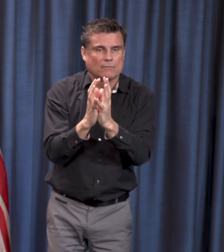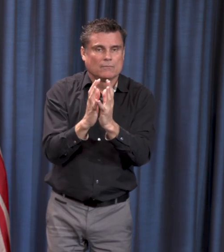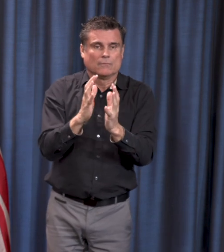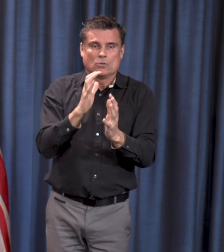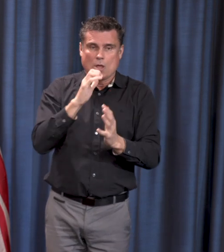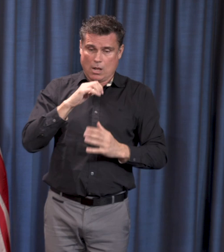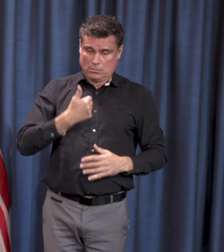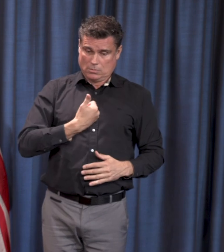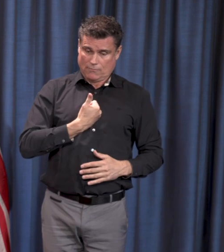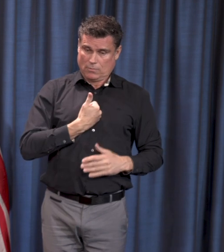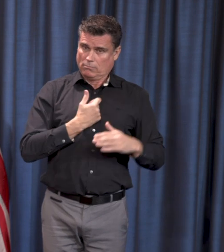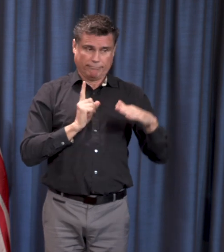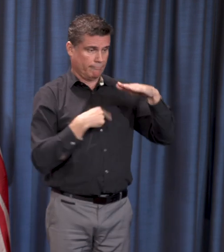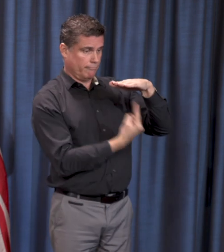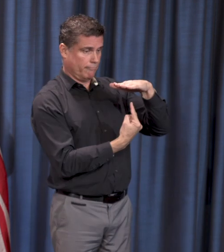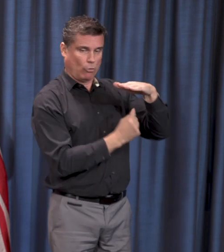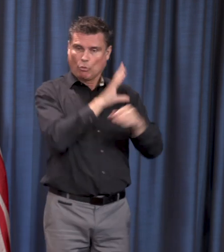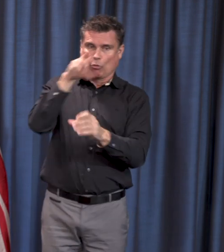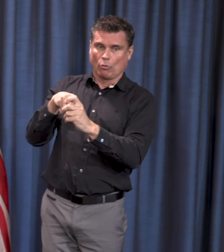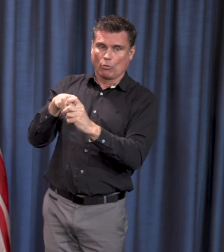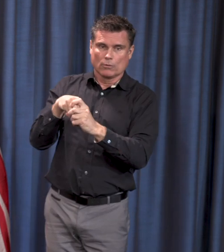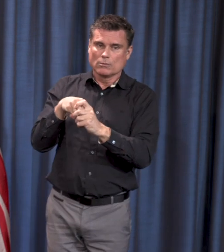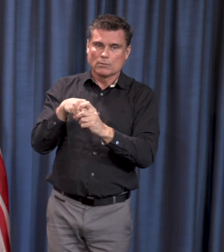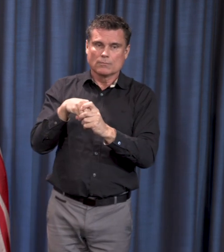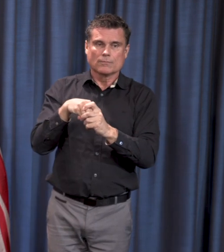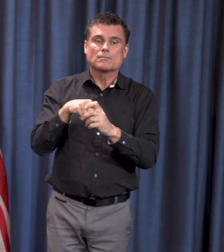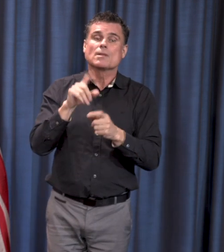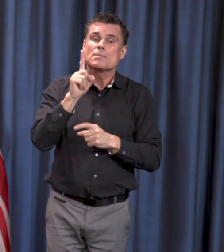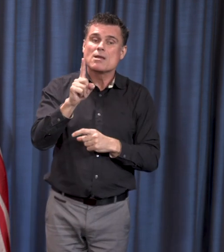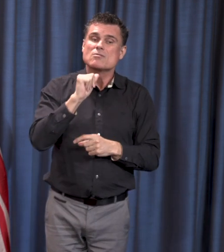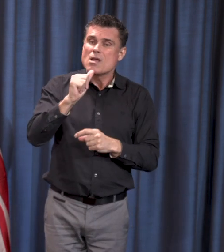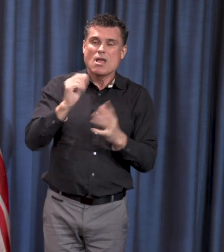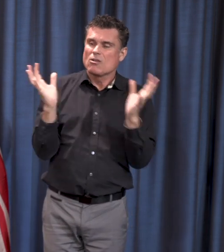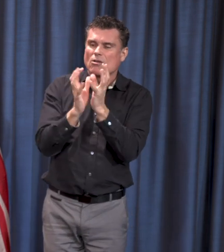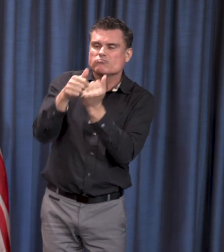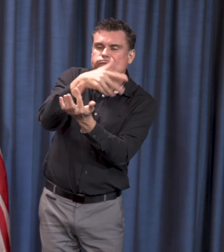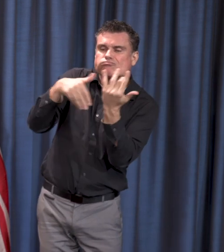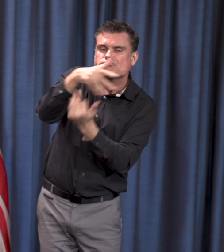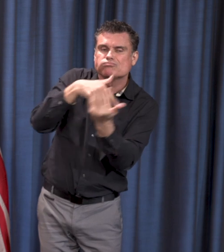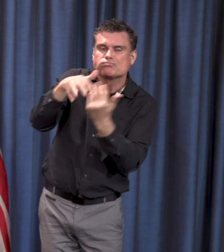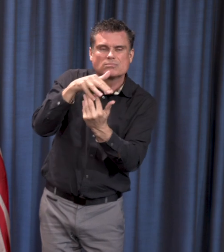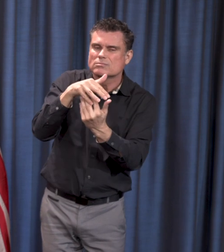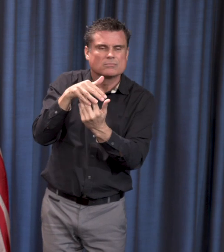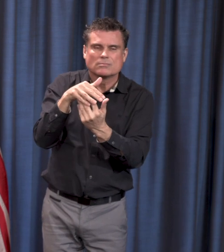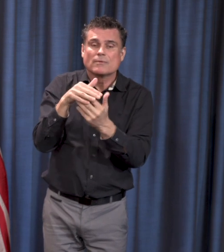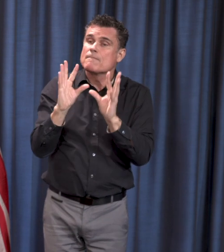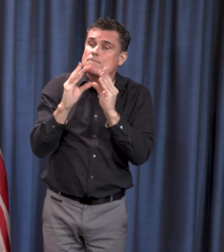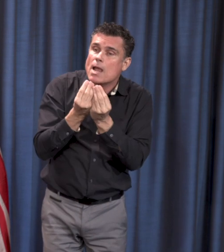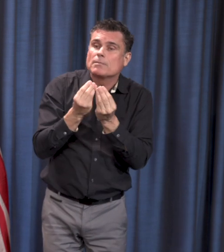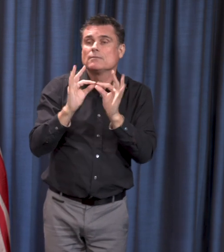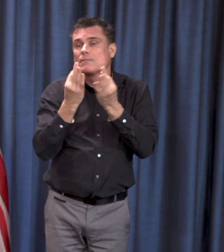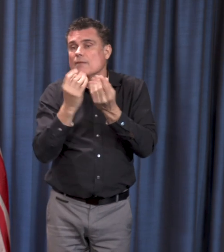Yes, you can go outside, but go only with your family members in small groups, maintain those distances. It is important for us to